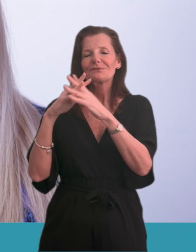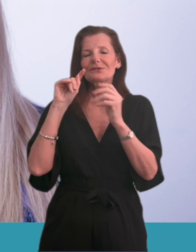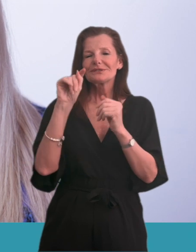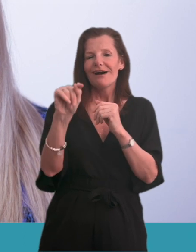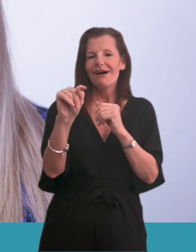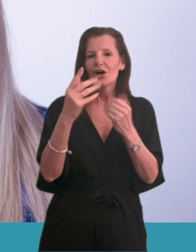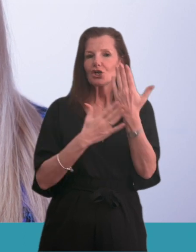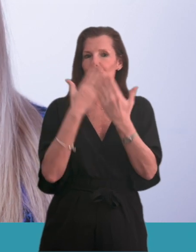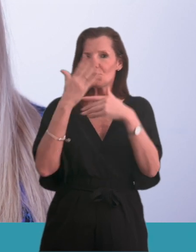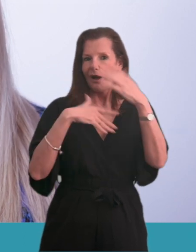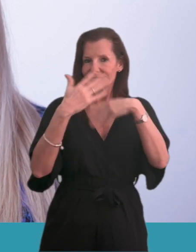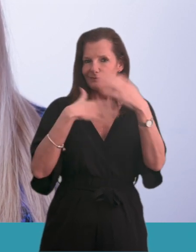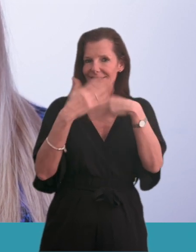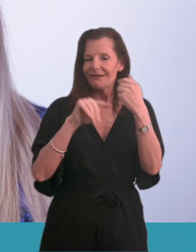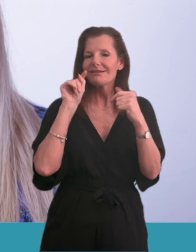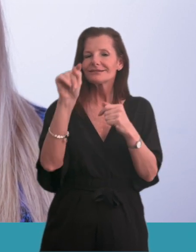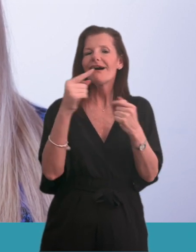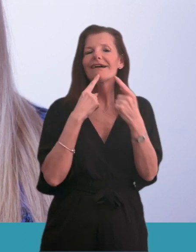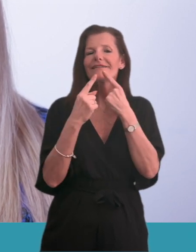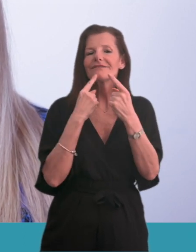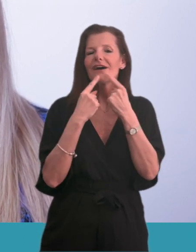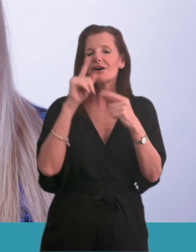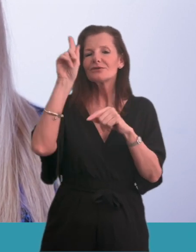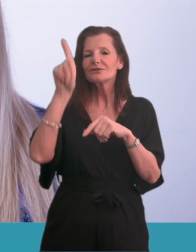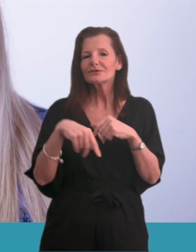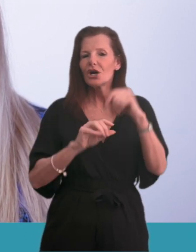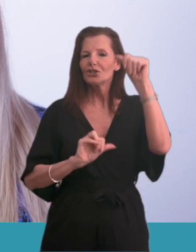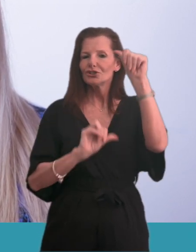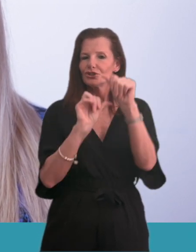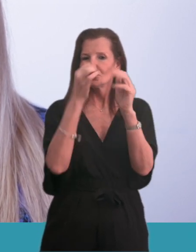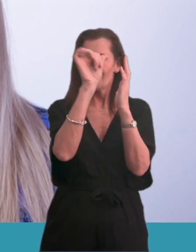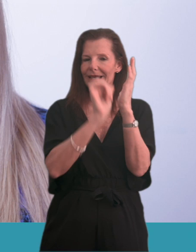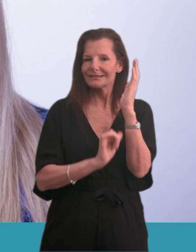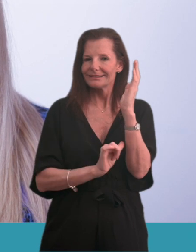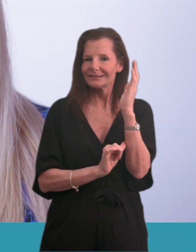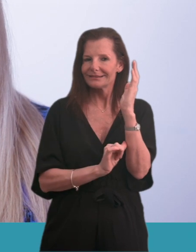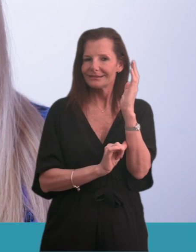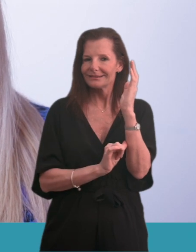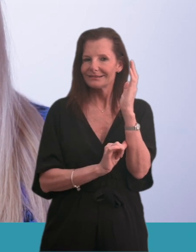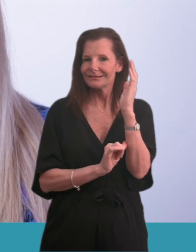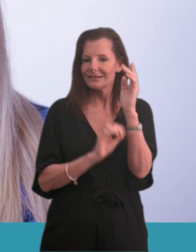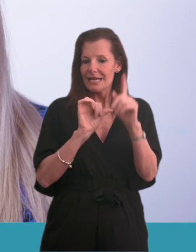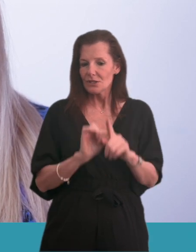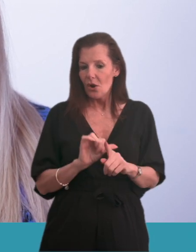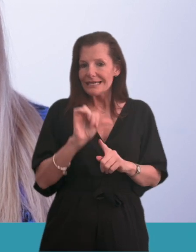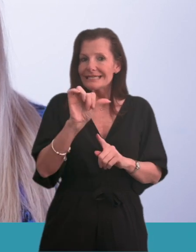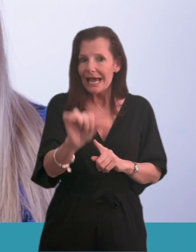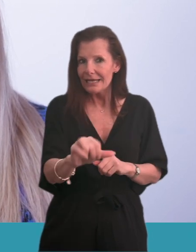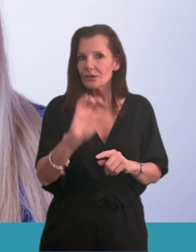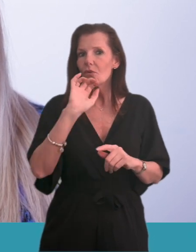.newhospitals.info forward slash short list. The next step will be to get approval from